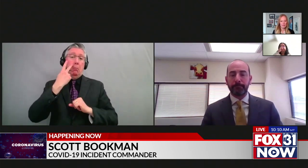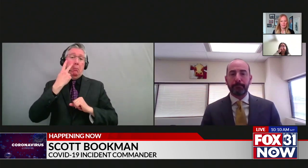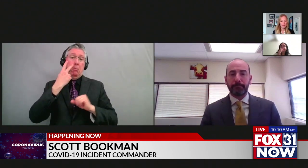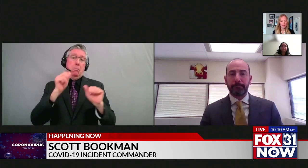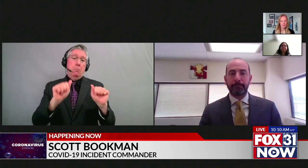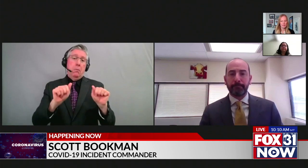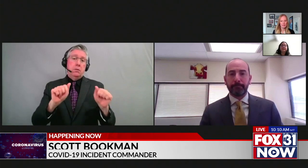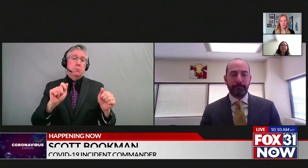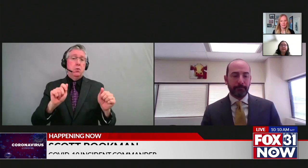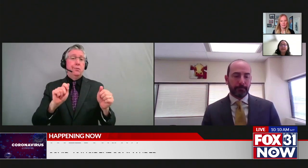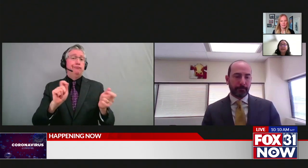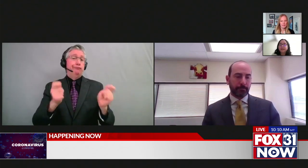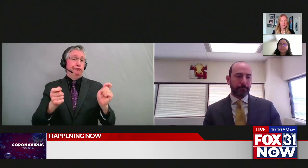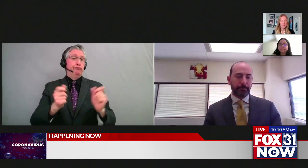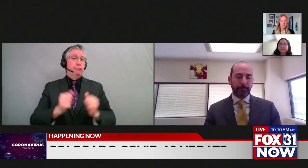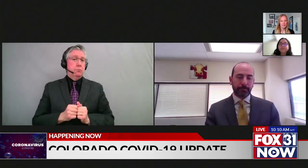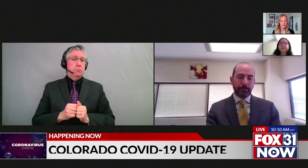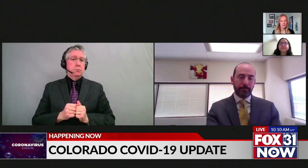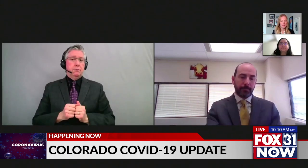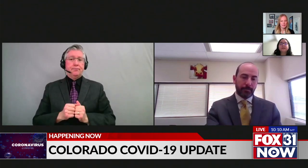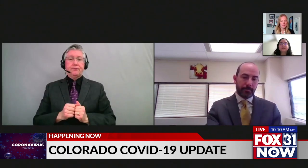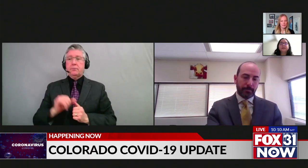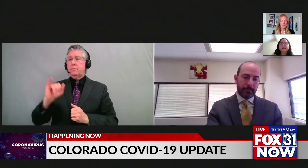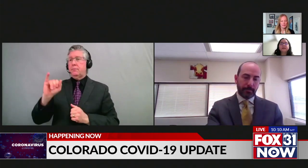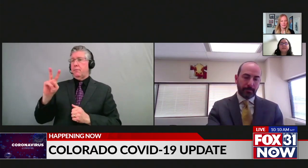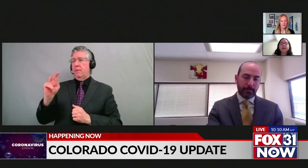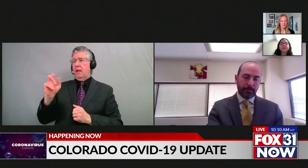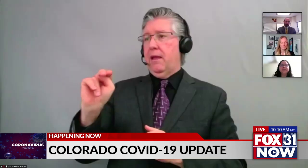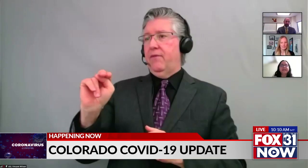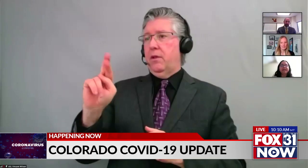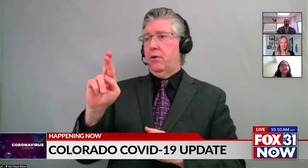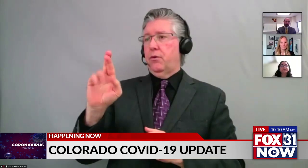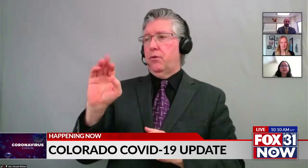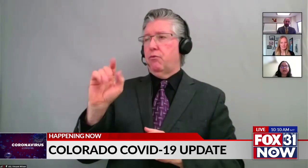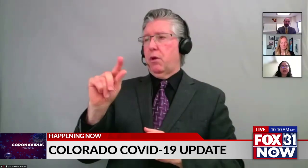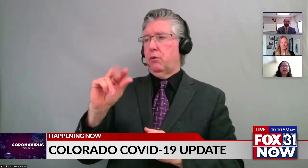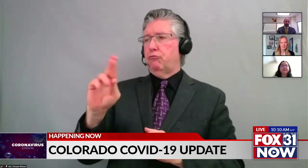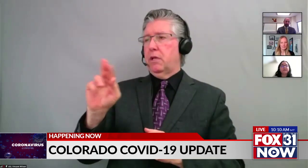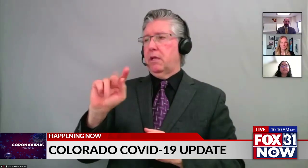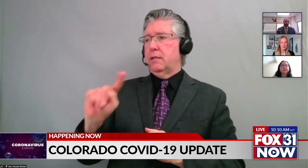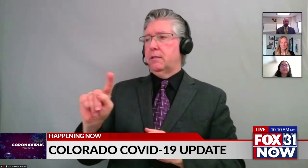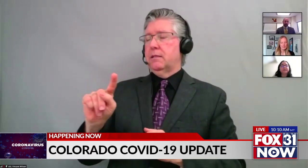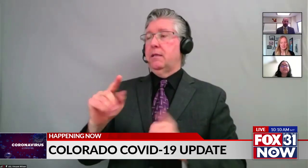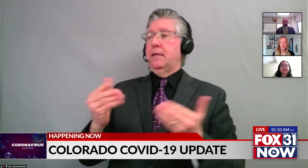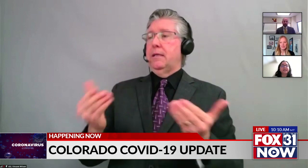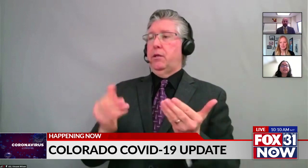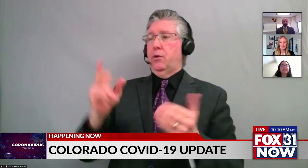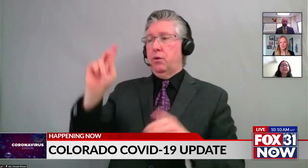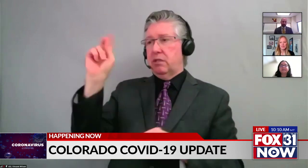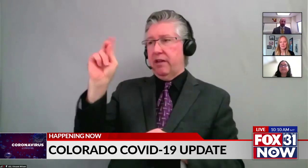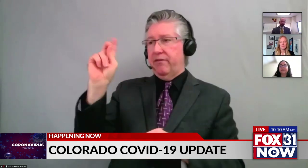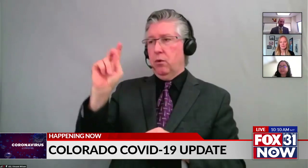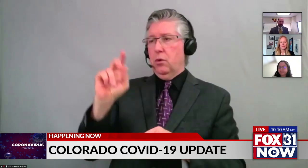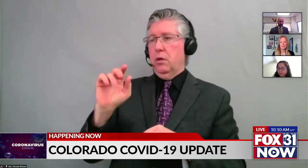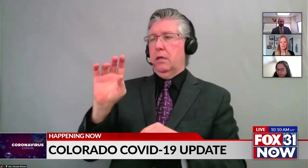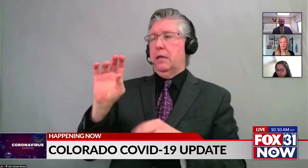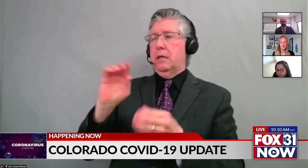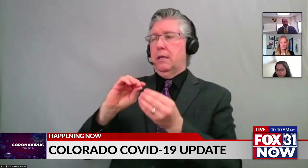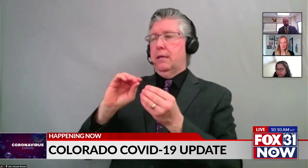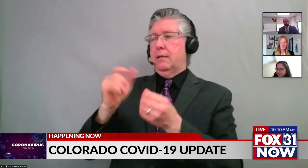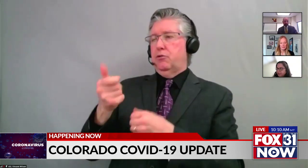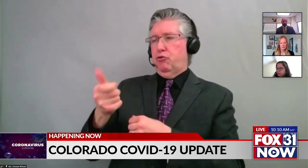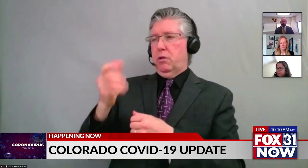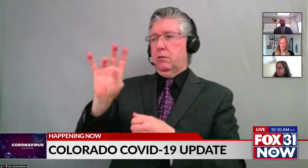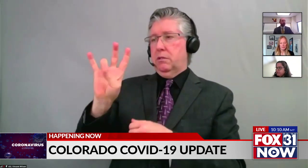Let's go to Ivan Rodriguez. Good morning. This is Ivan with Denver 7. Sort of just following up on that question, specifically,